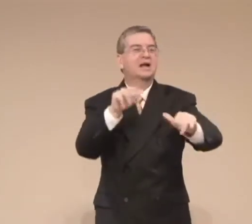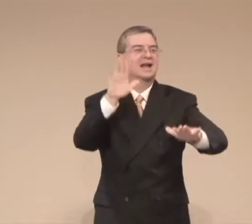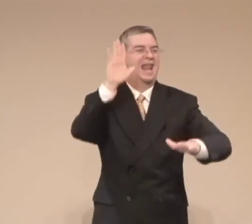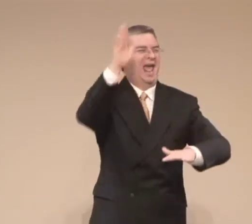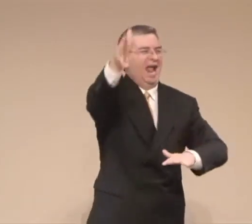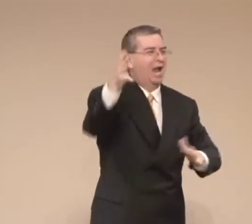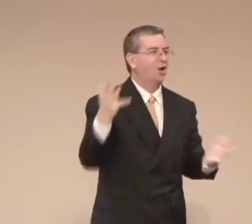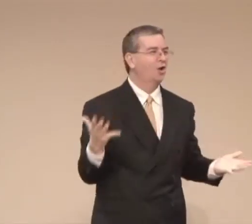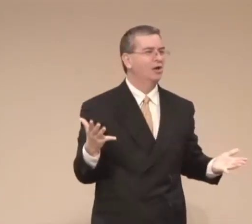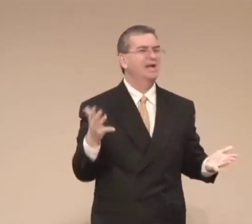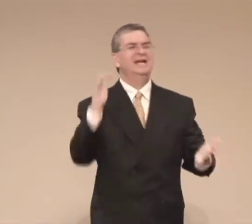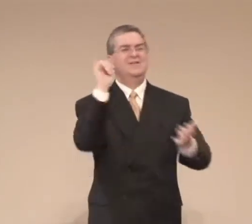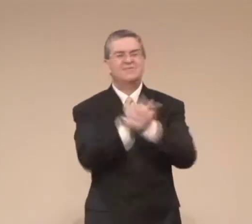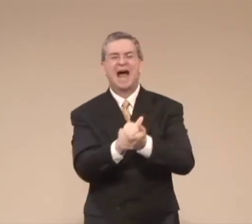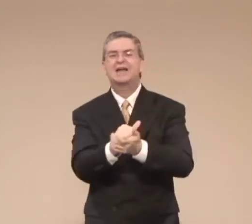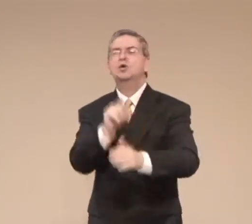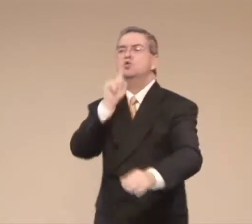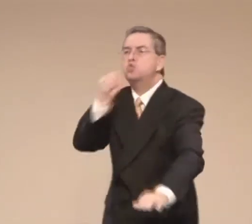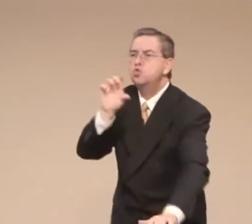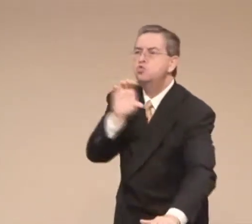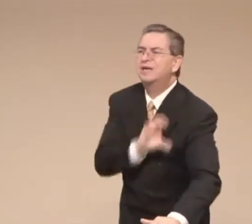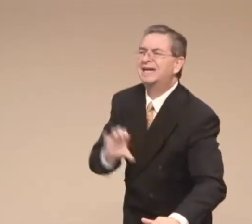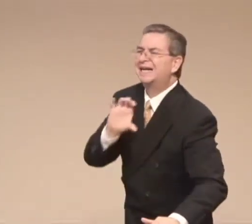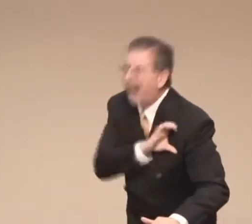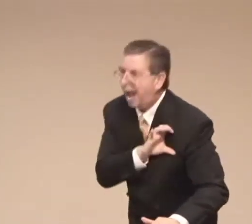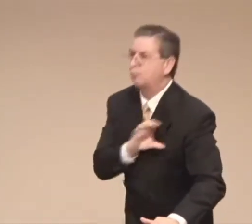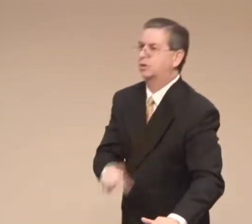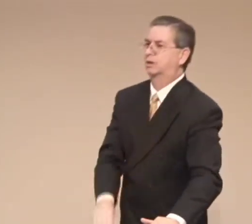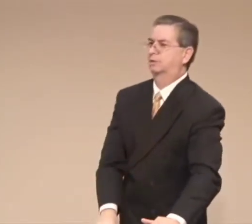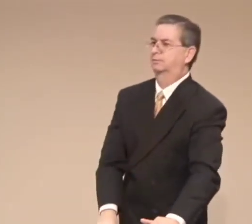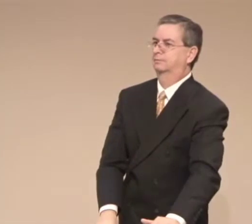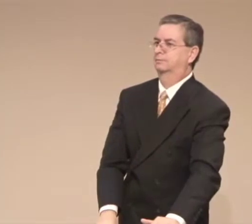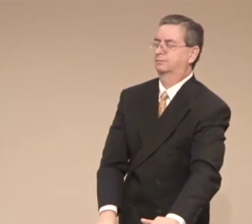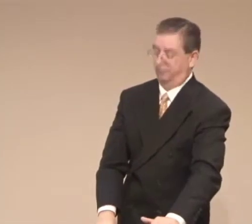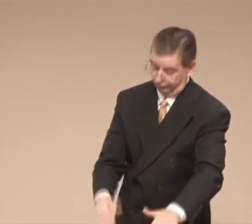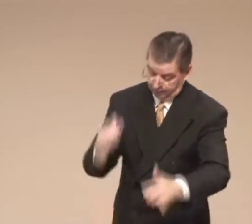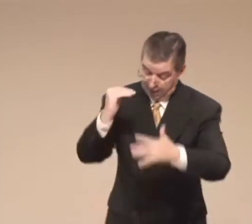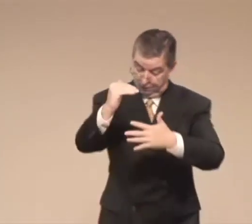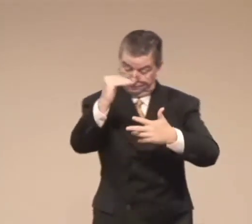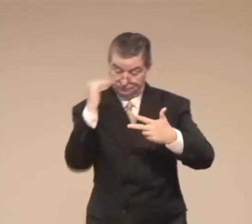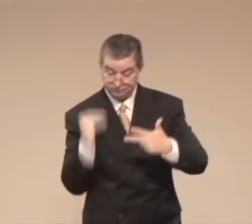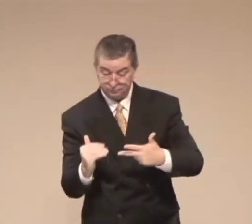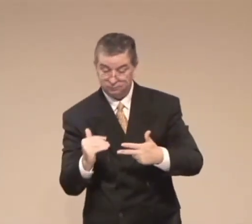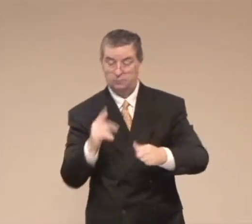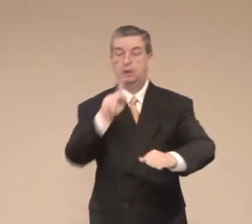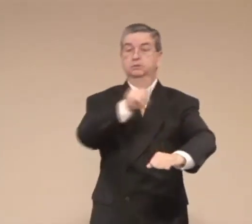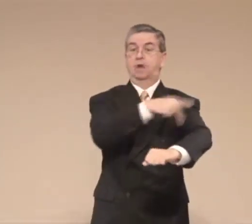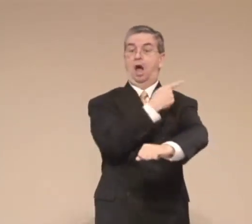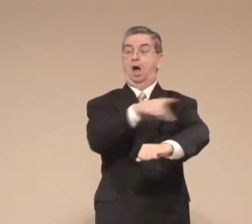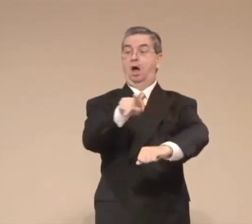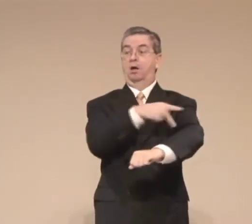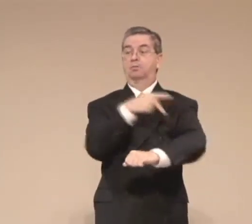will be blessed in future. That shows a person that has a true character.